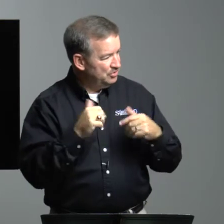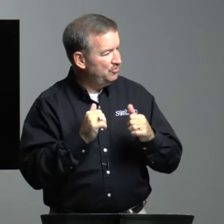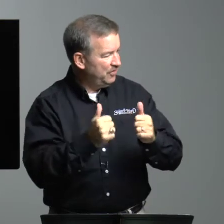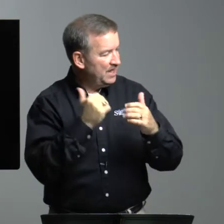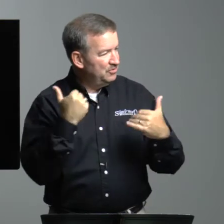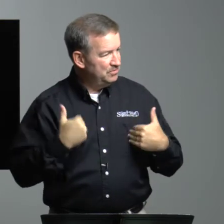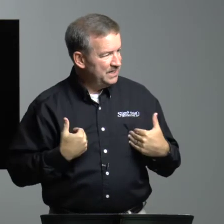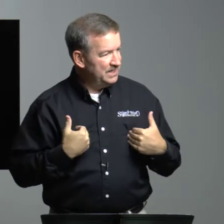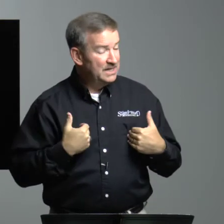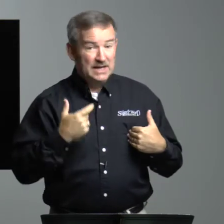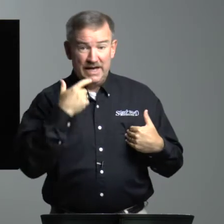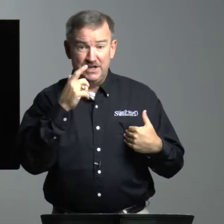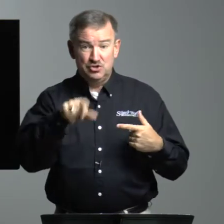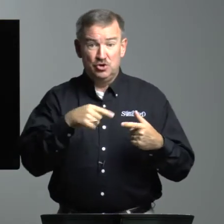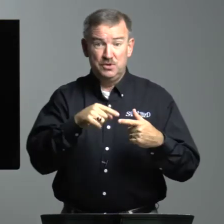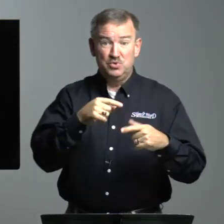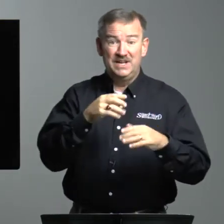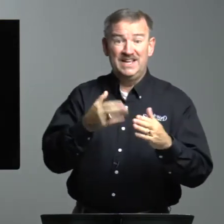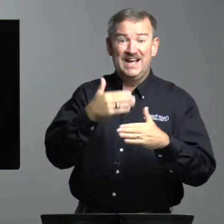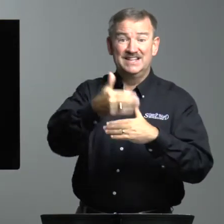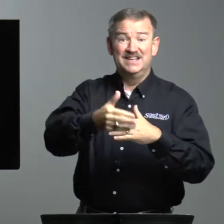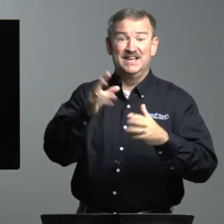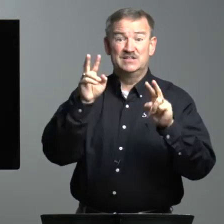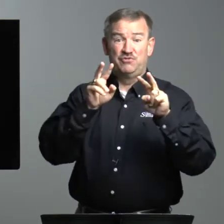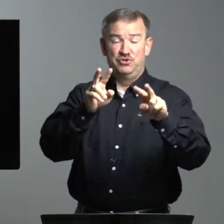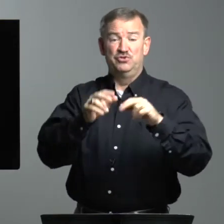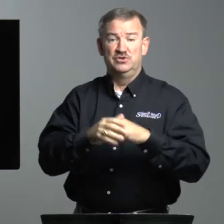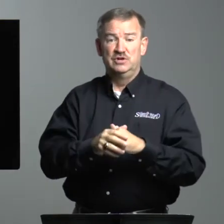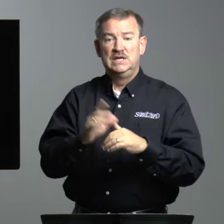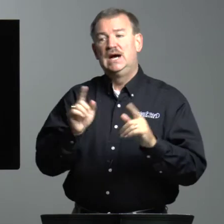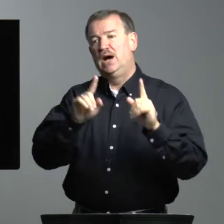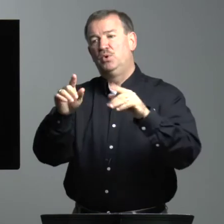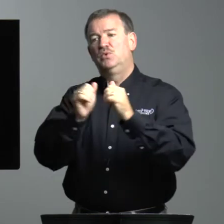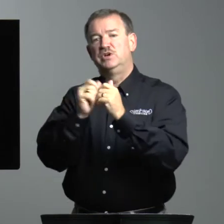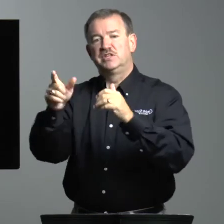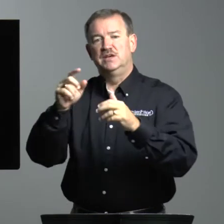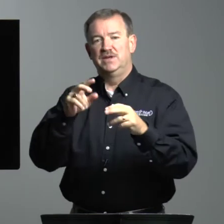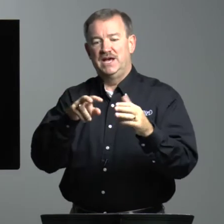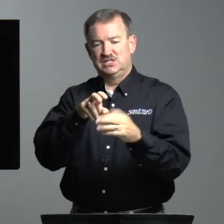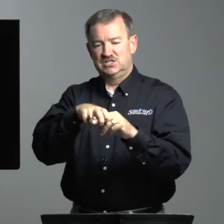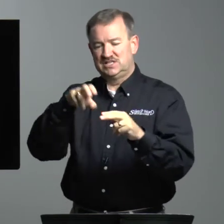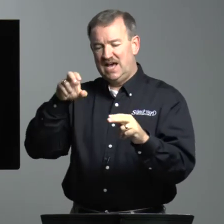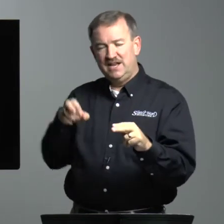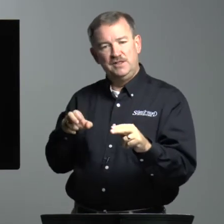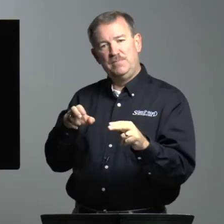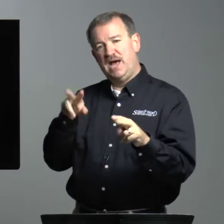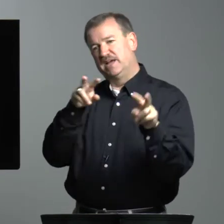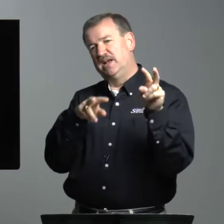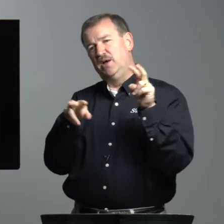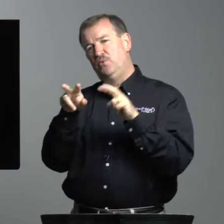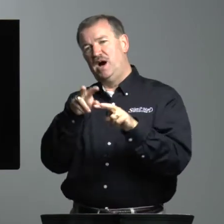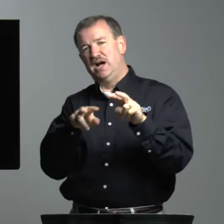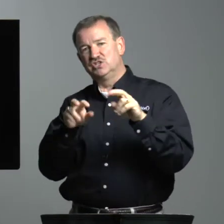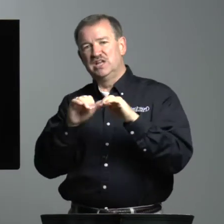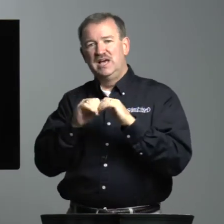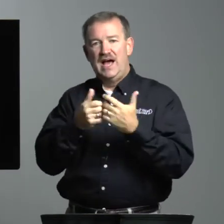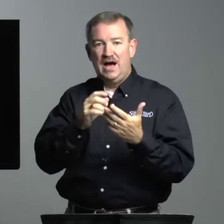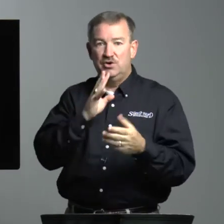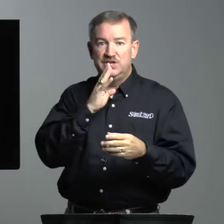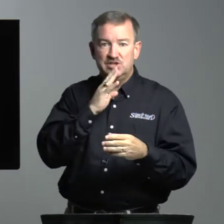follow with me. And he told me when he had the next funeral. I went with him and I just sat in the back and I watched how he